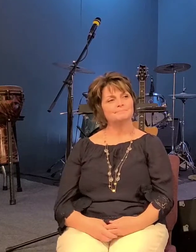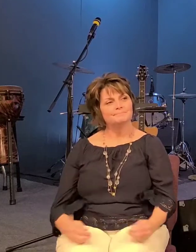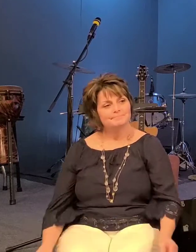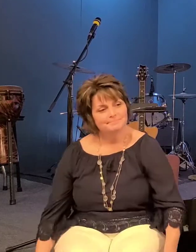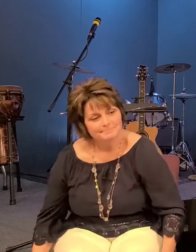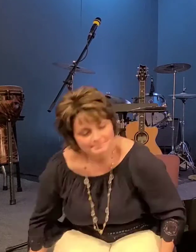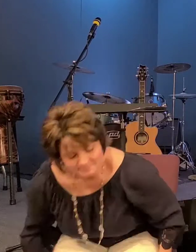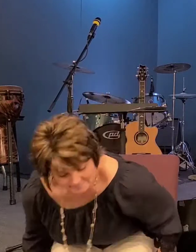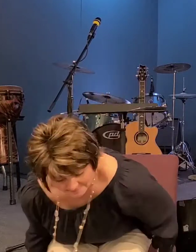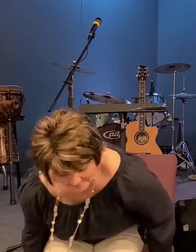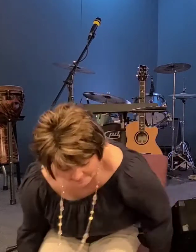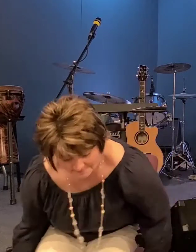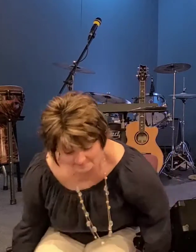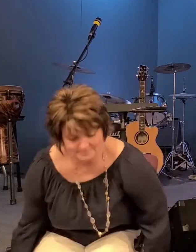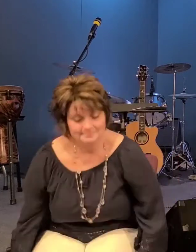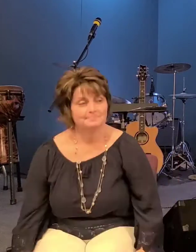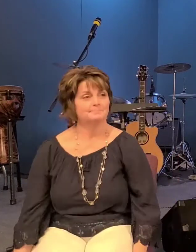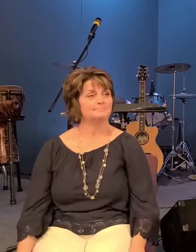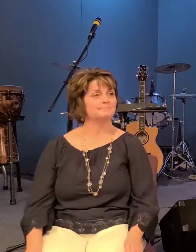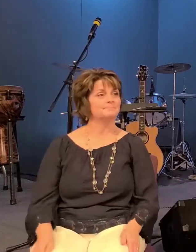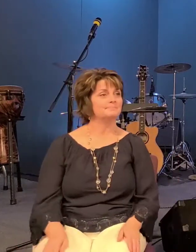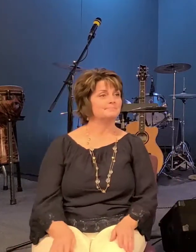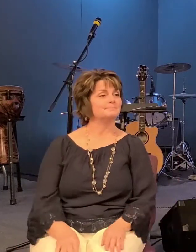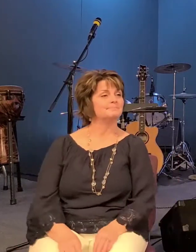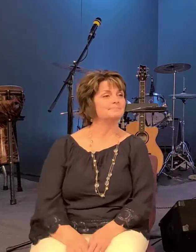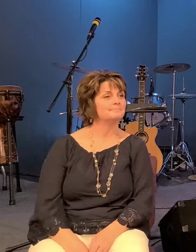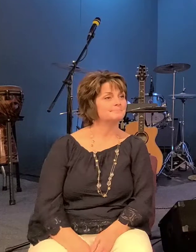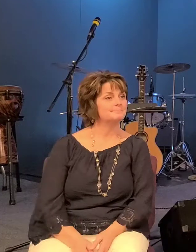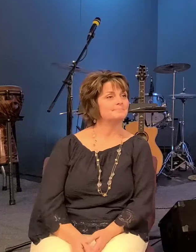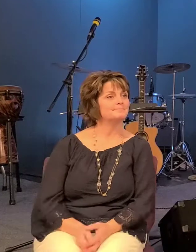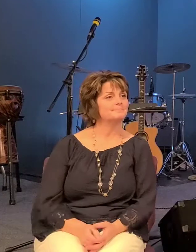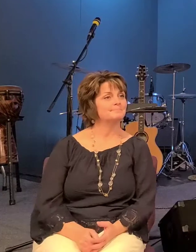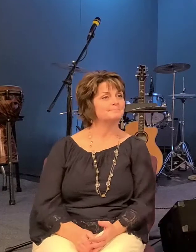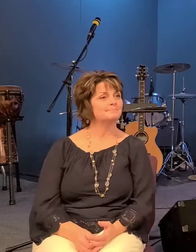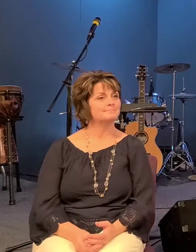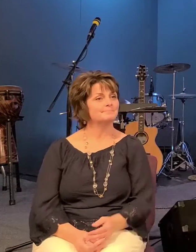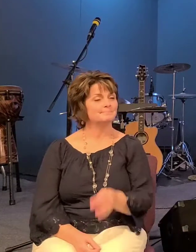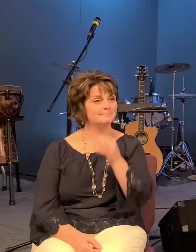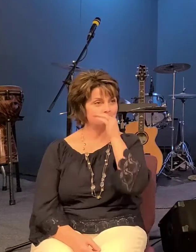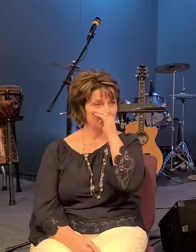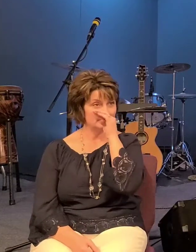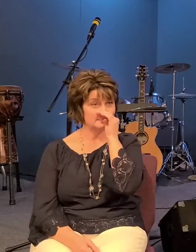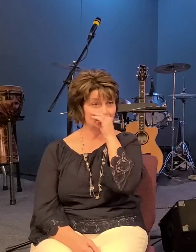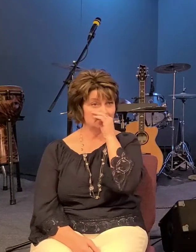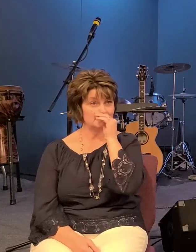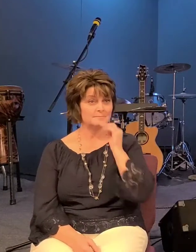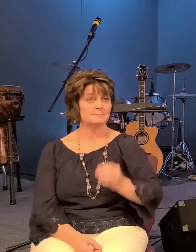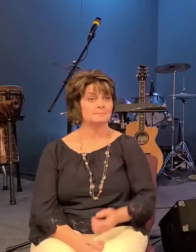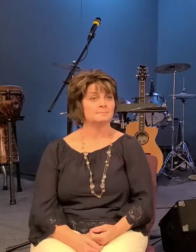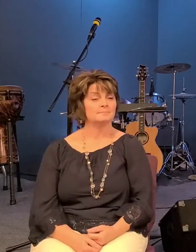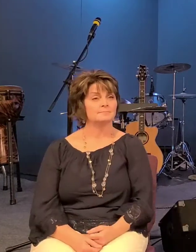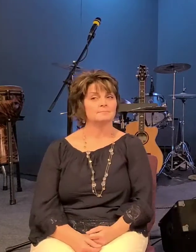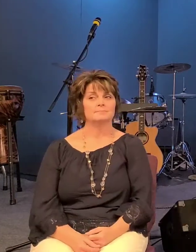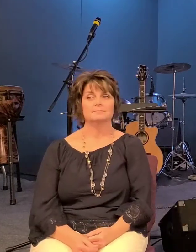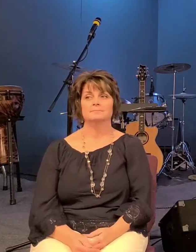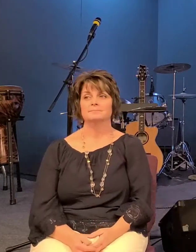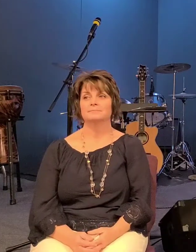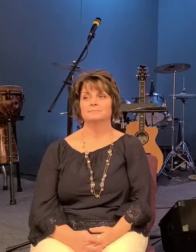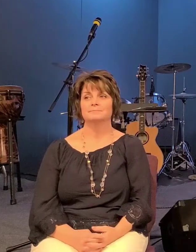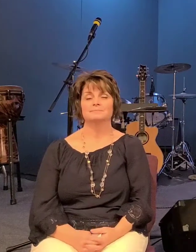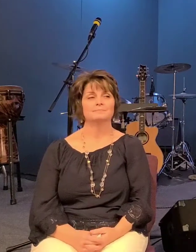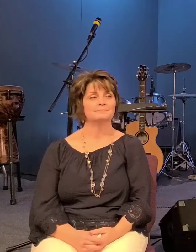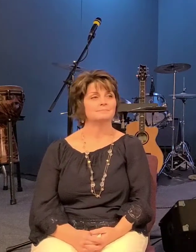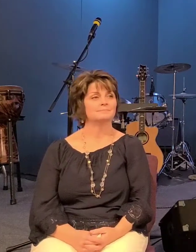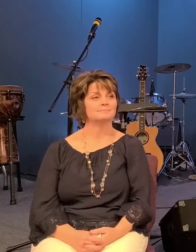enter a town anywhere he had to stay out in the secluded places but people from